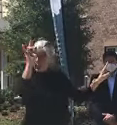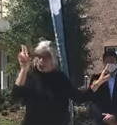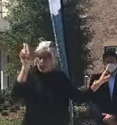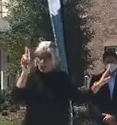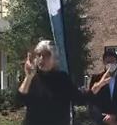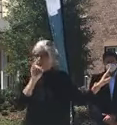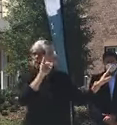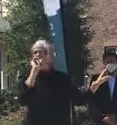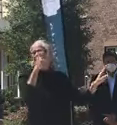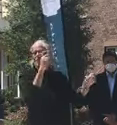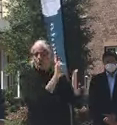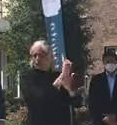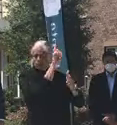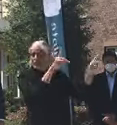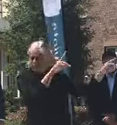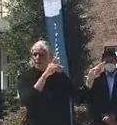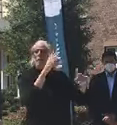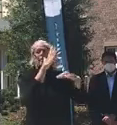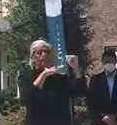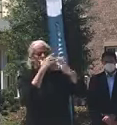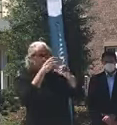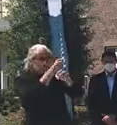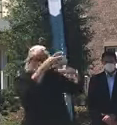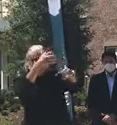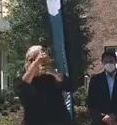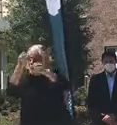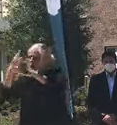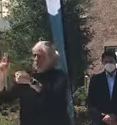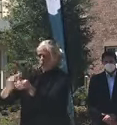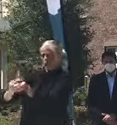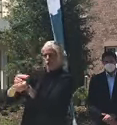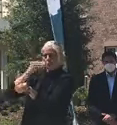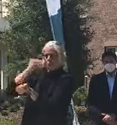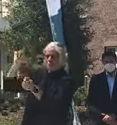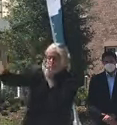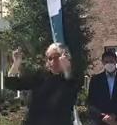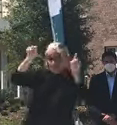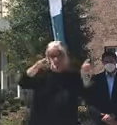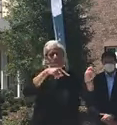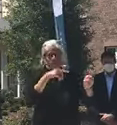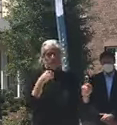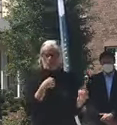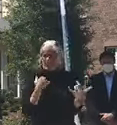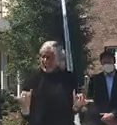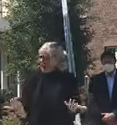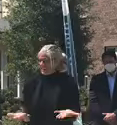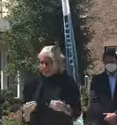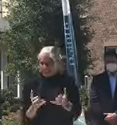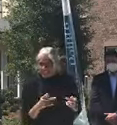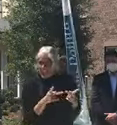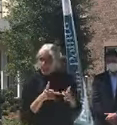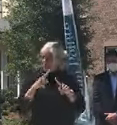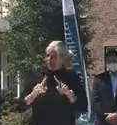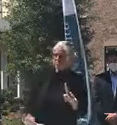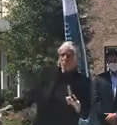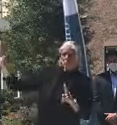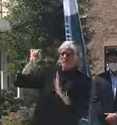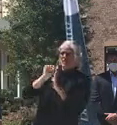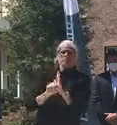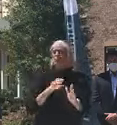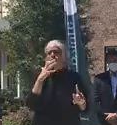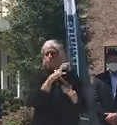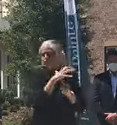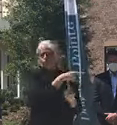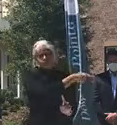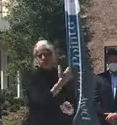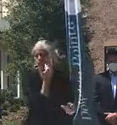building a foundation on expanding the nurses that we can have in this facility and around the state doing a tremendous job. Thank you